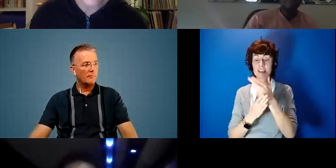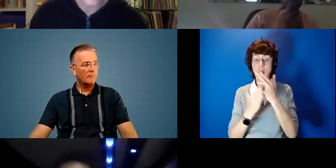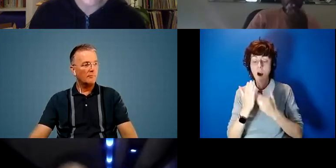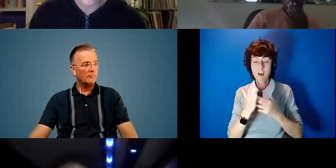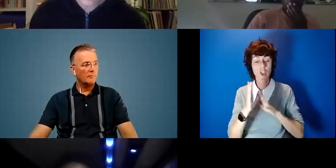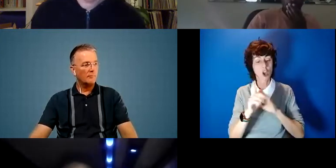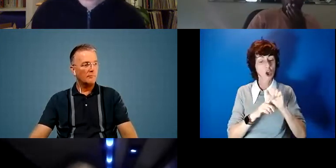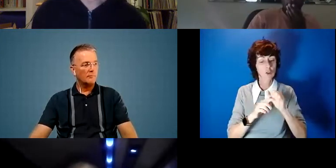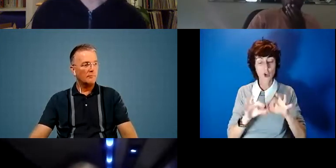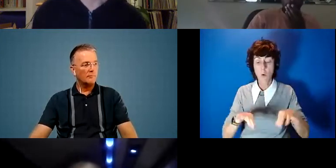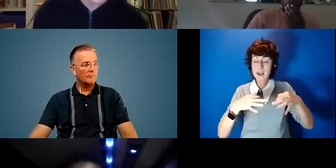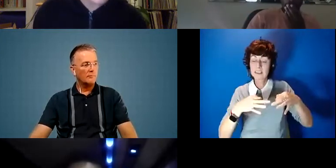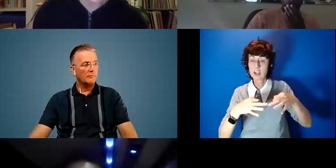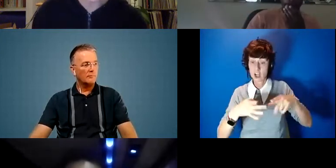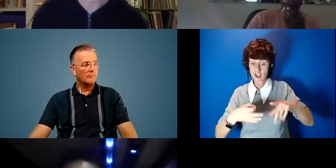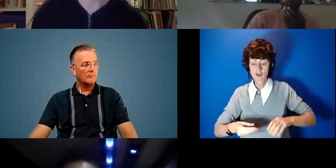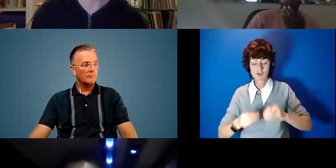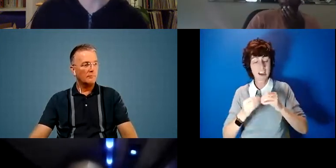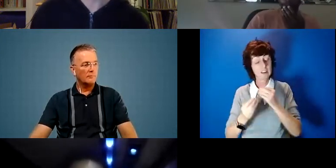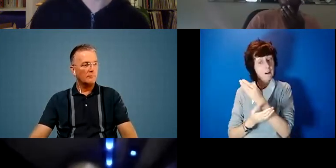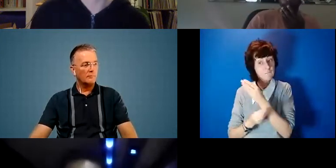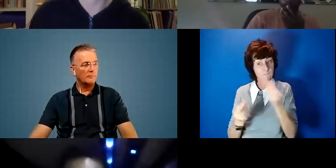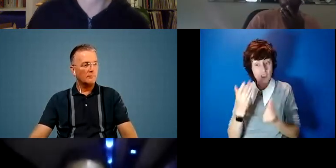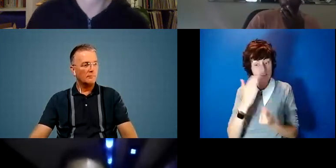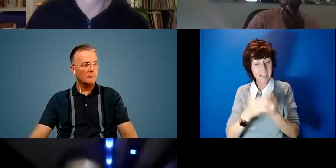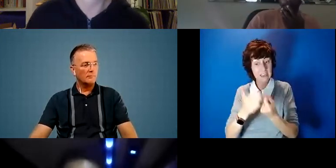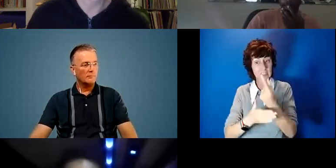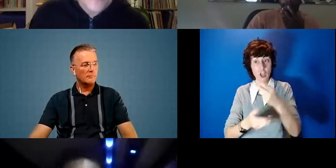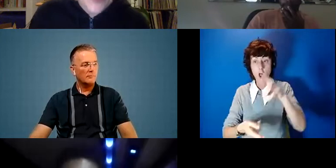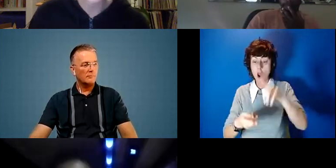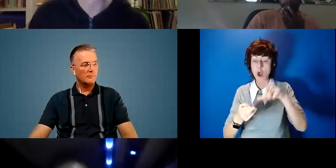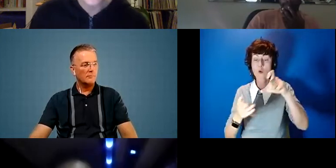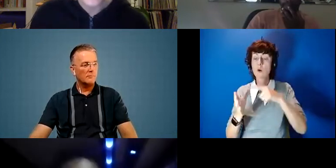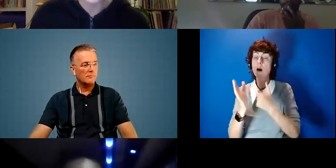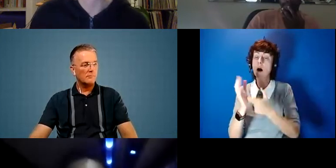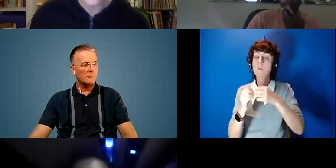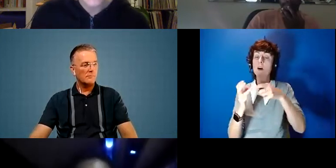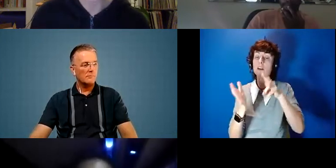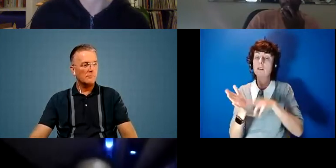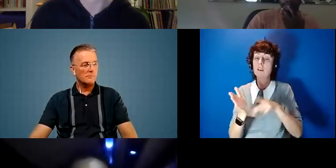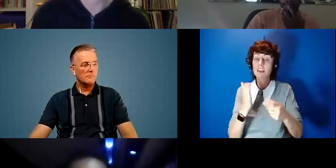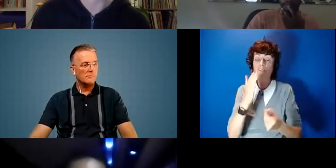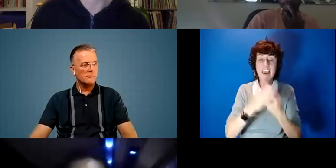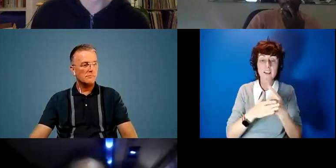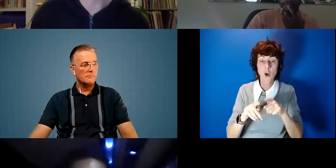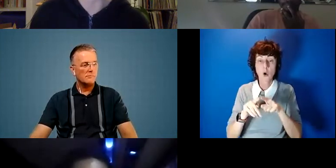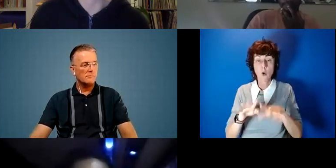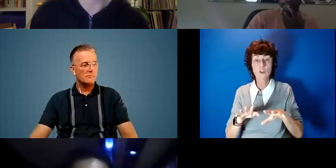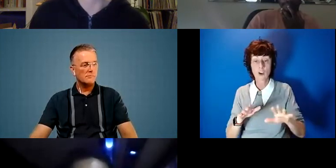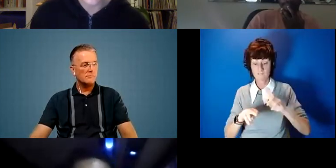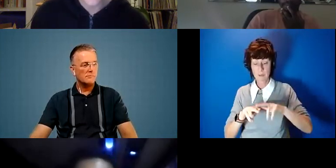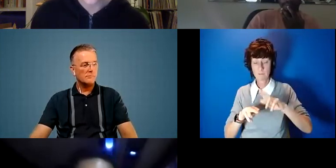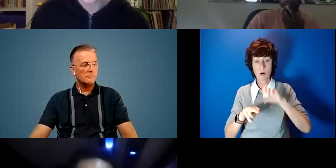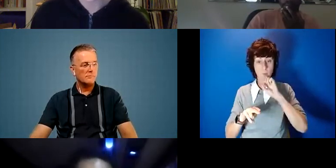of low carbon impact events during the pandemic and in february and in february she will produce her first sustainable art-led